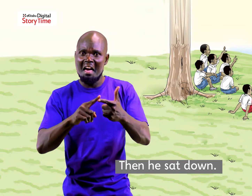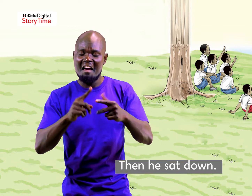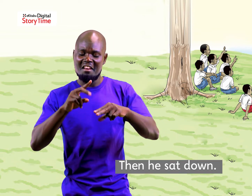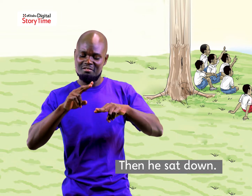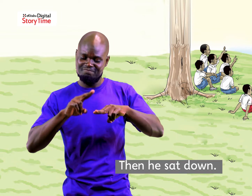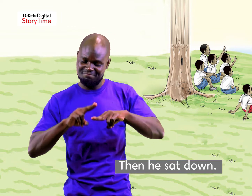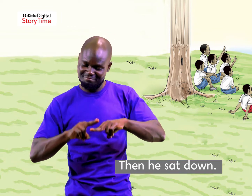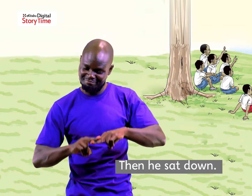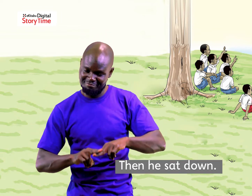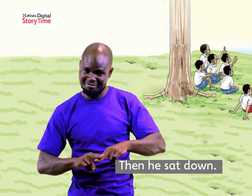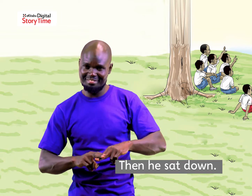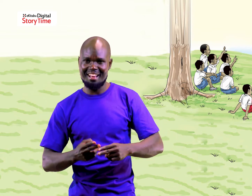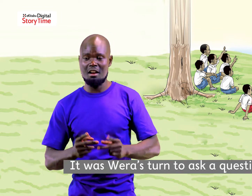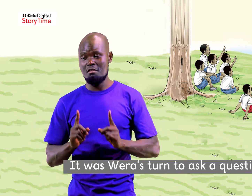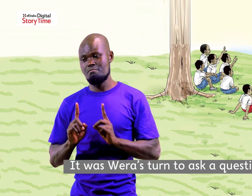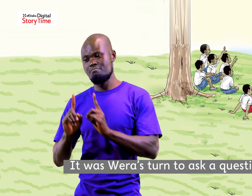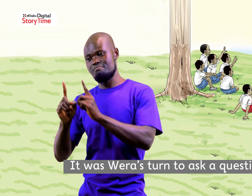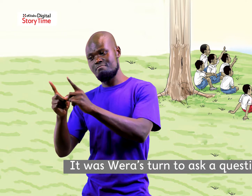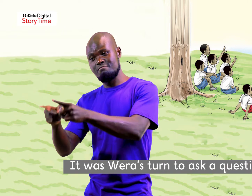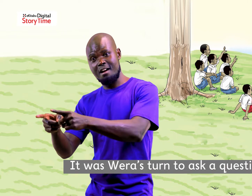then he sat down